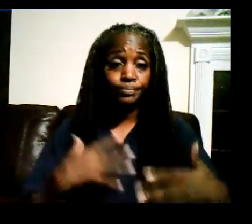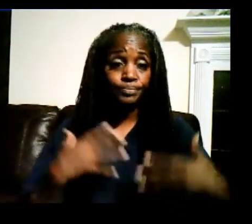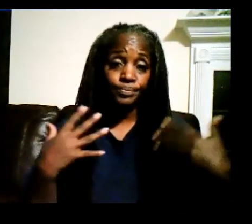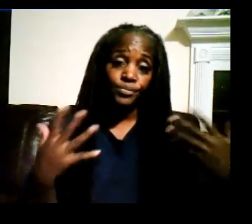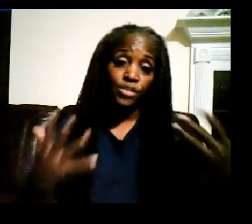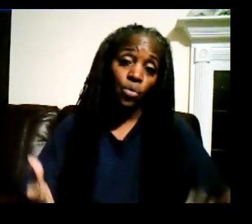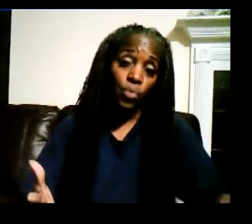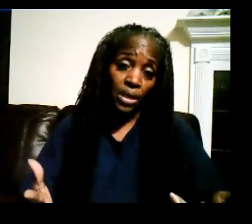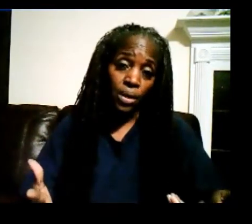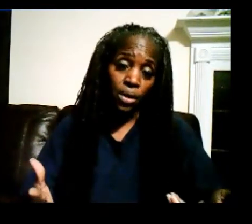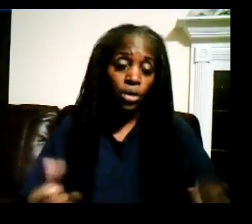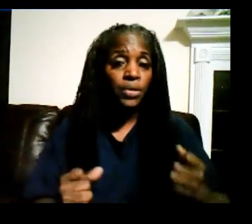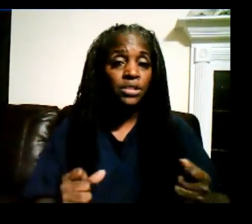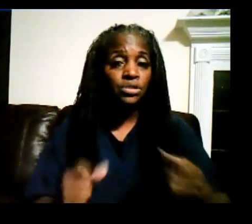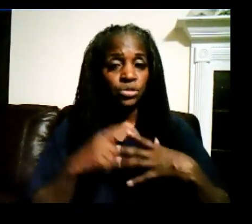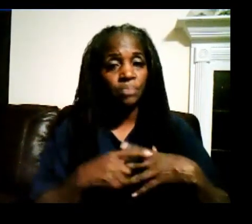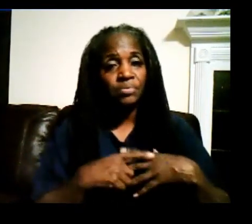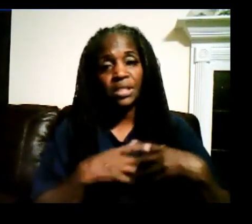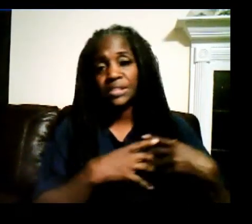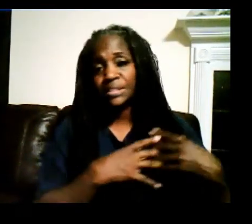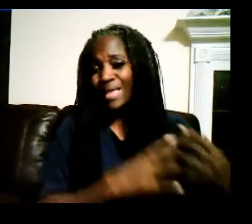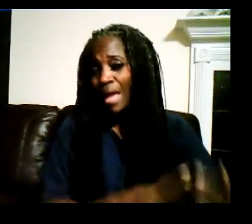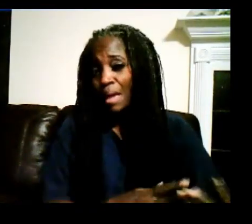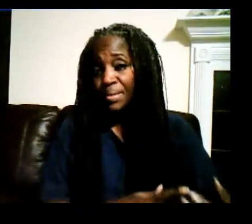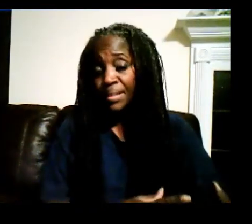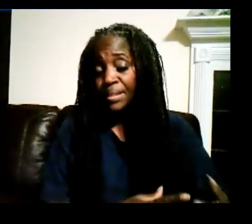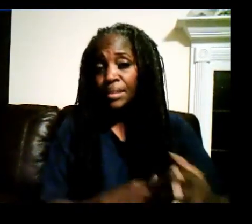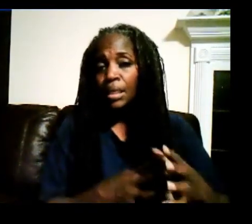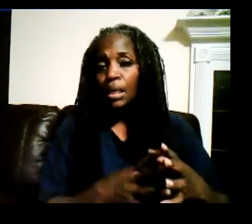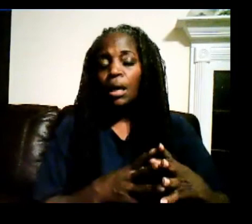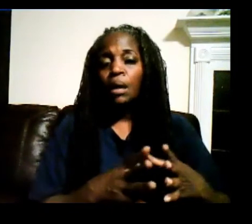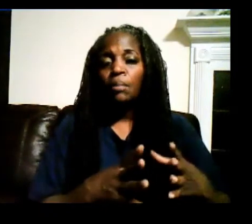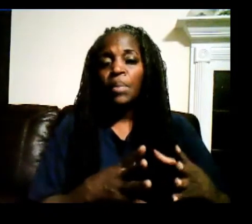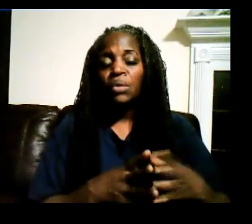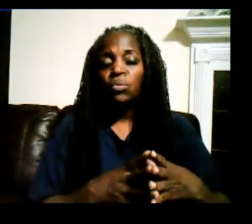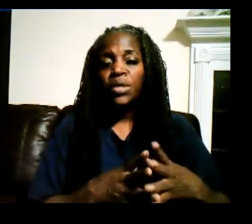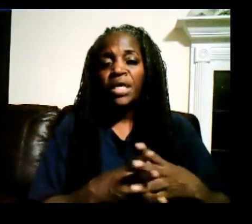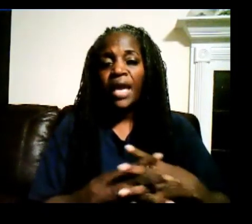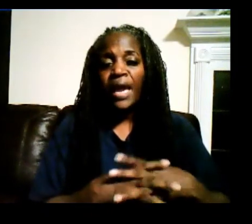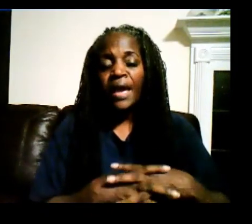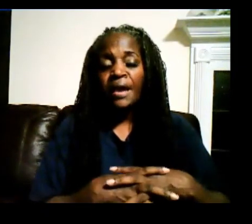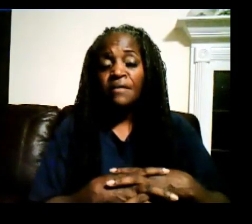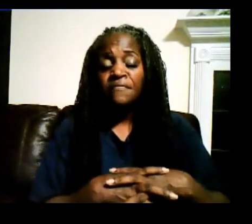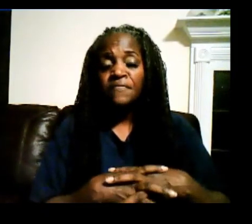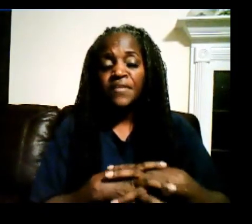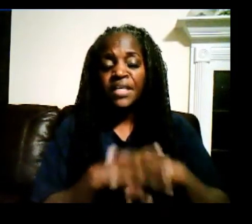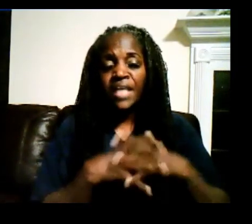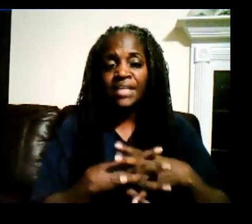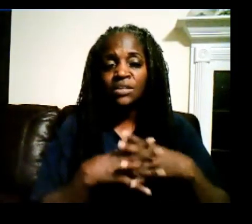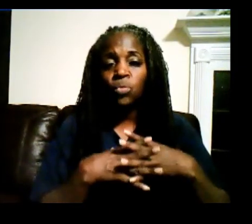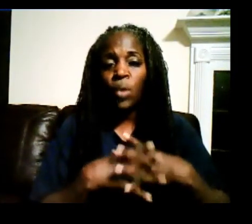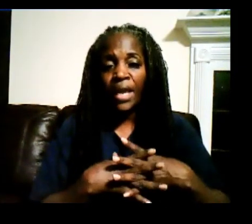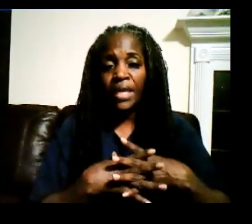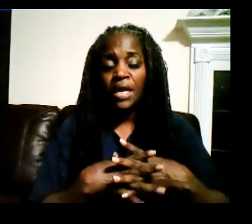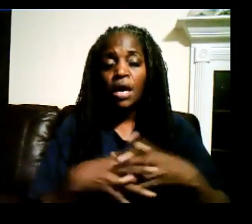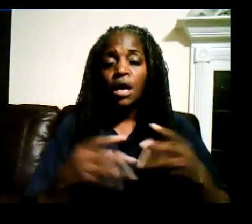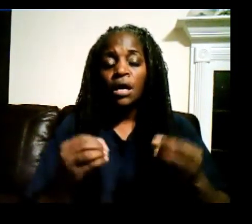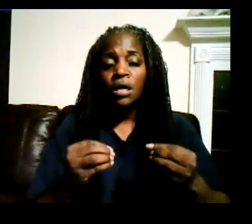rare occurrence or something that just happened. But we have, it has a way of